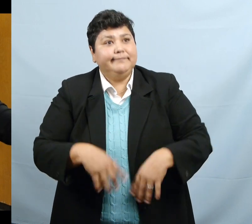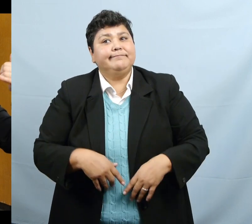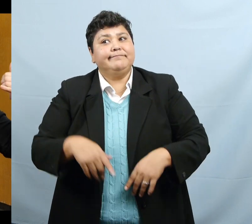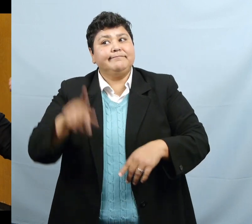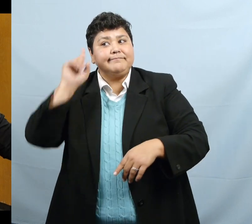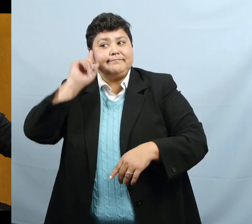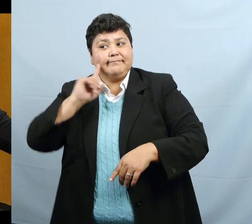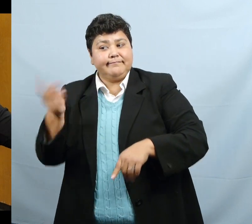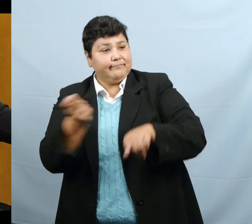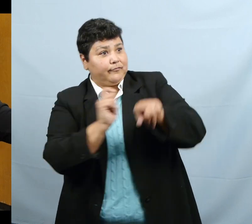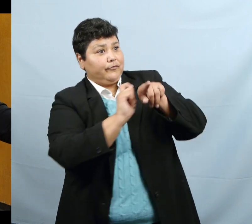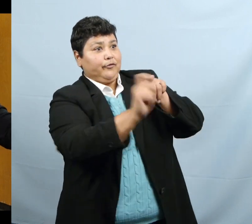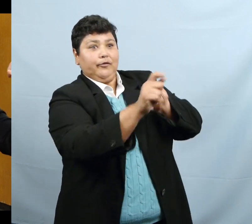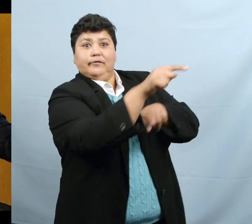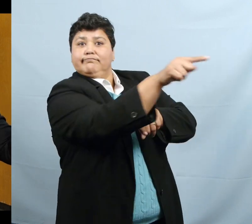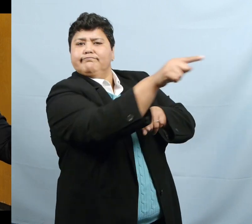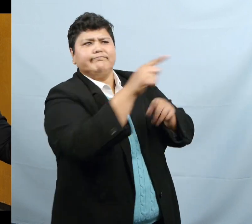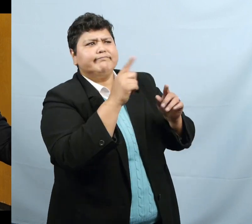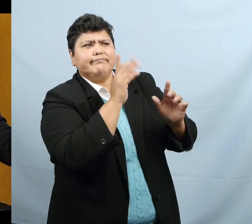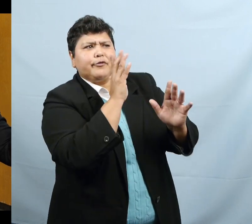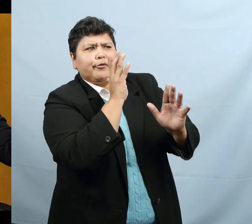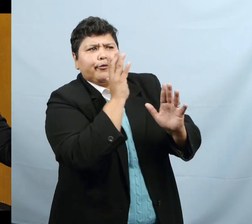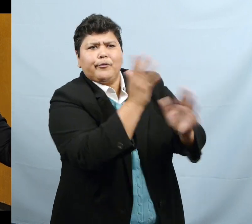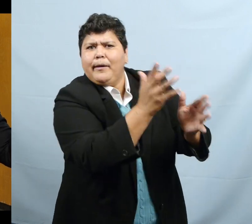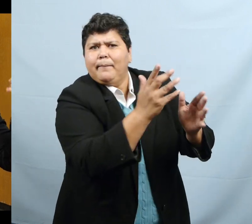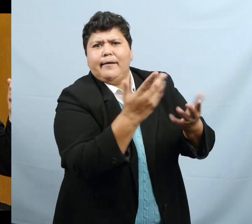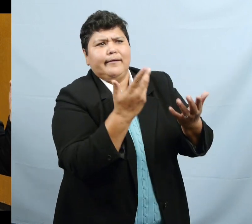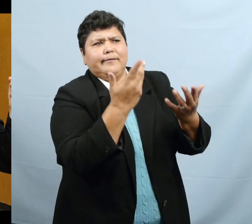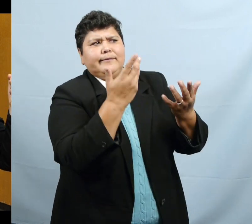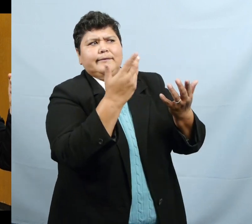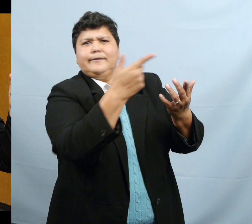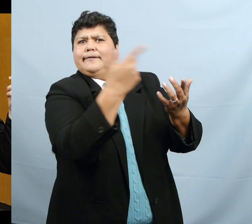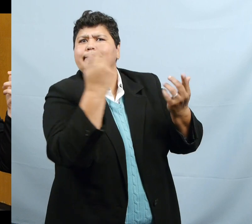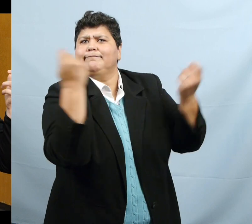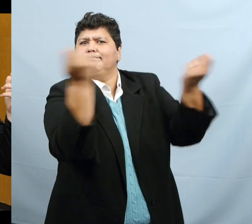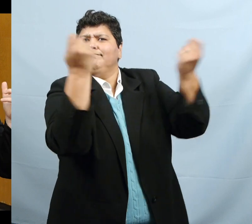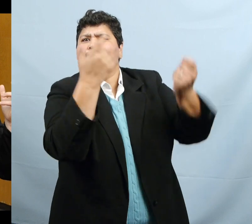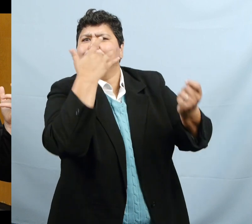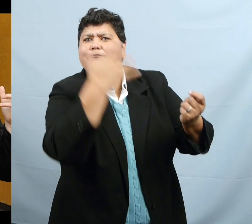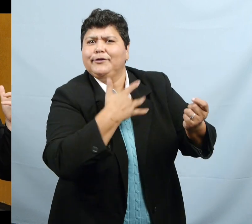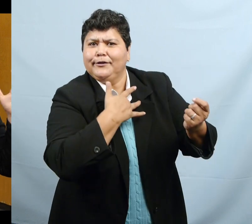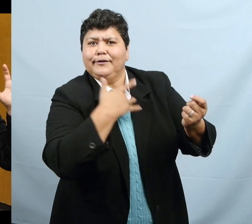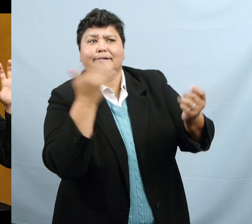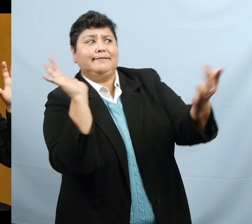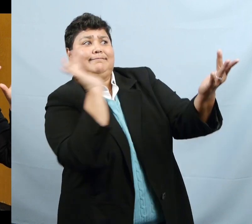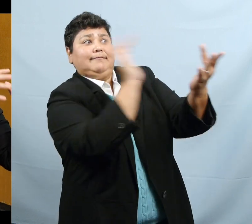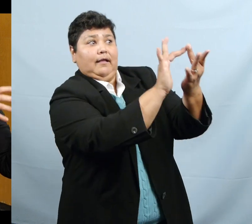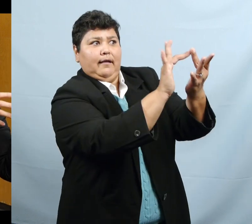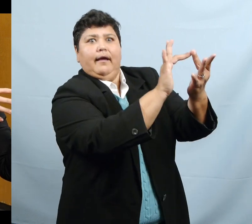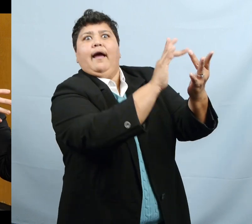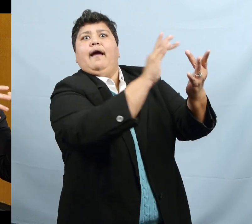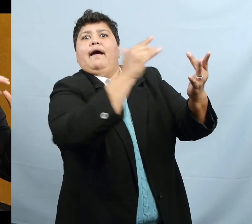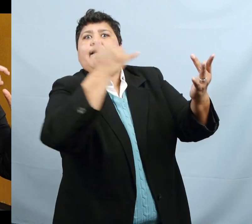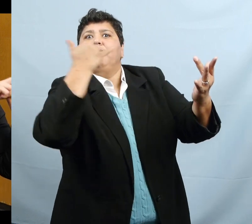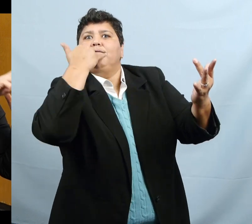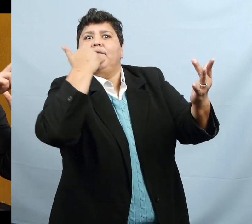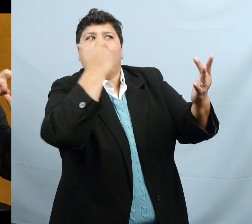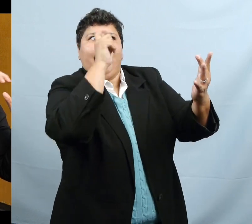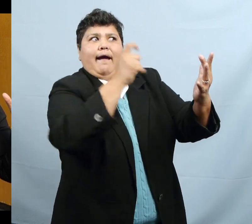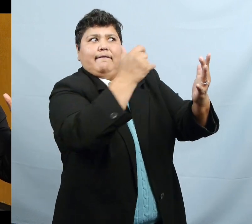family member if they're calling grandmother who's celebrating her birthday. So we have the challenge to set up that